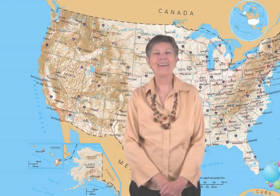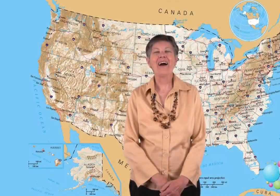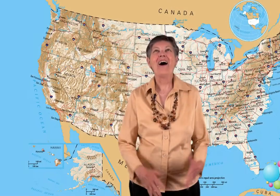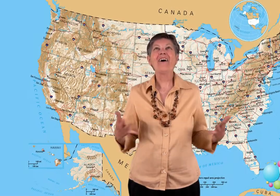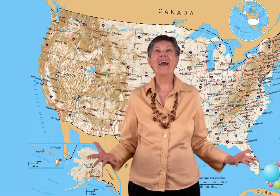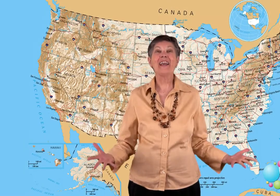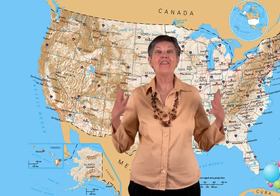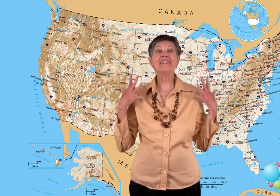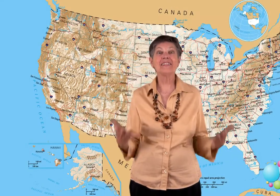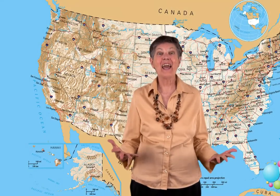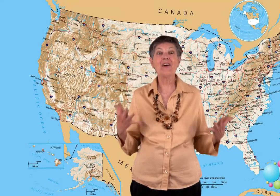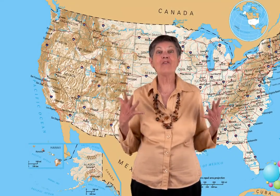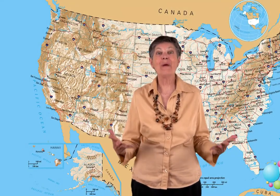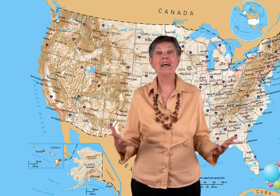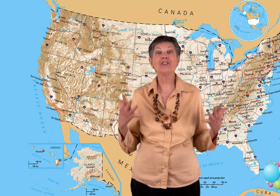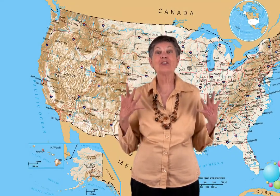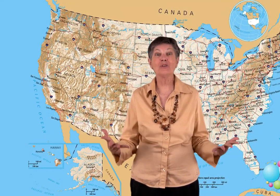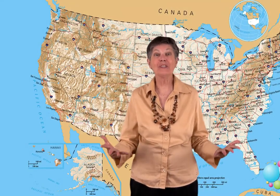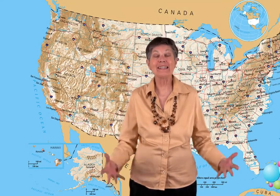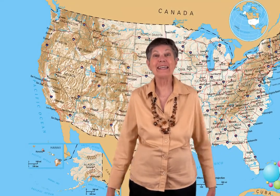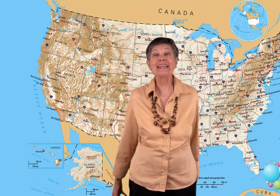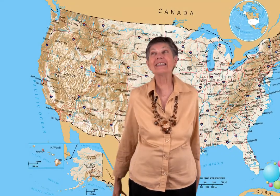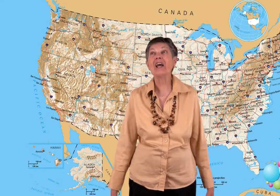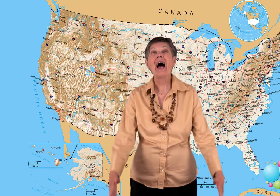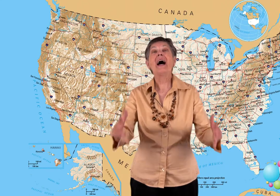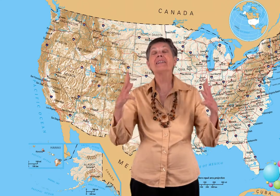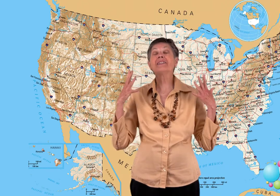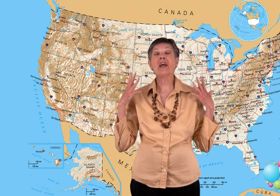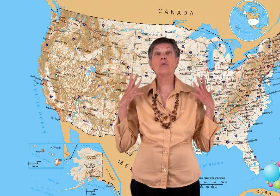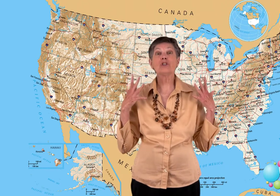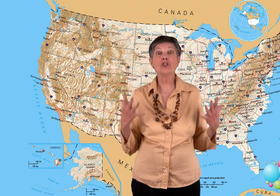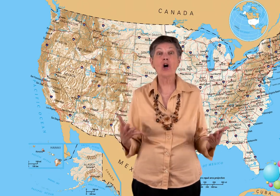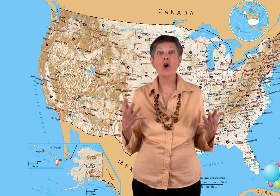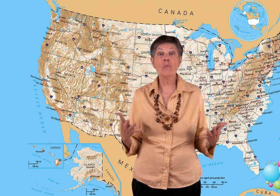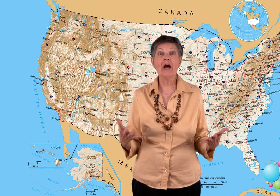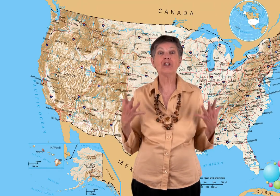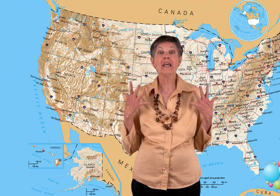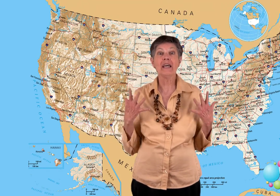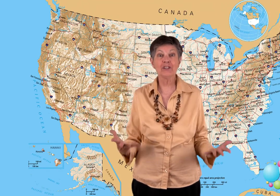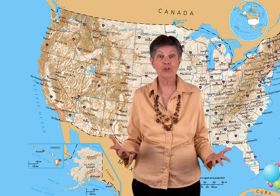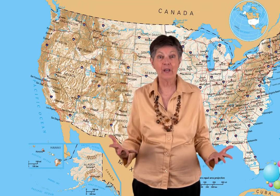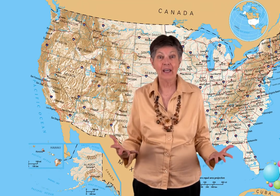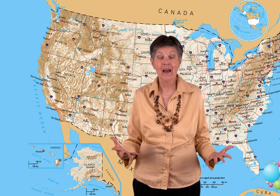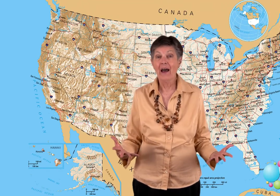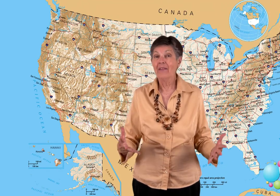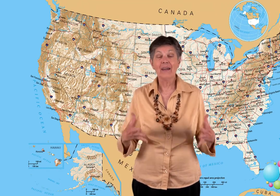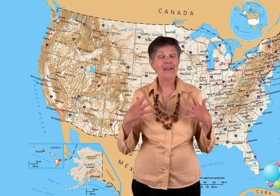Okay, now the state of Massachusetts is a state with so much history that